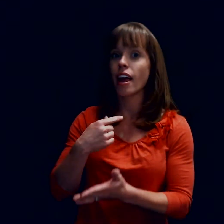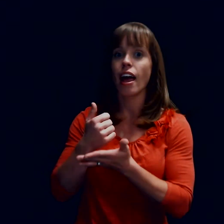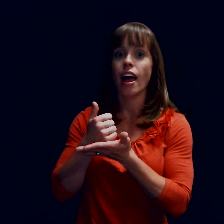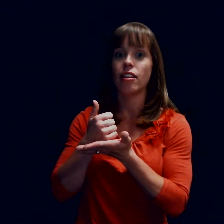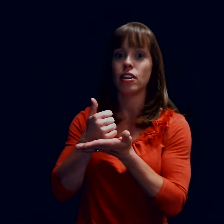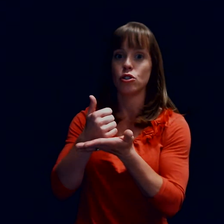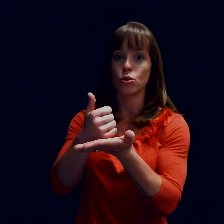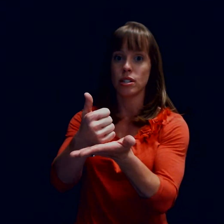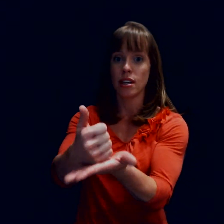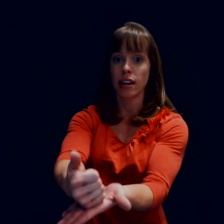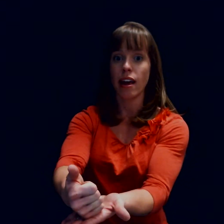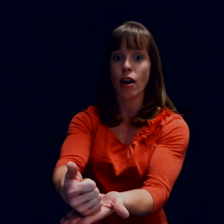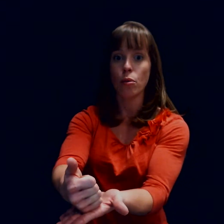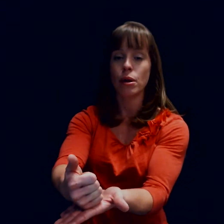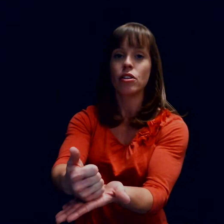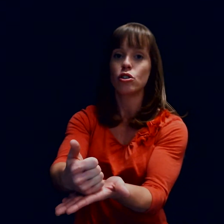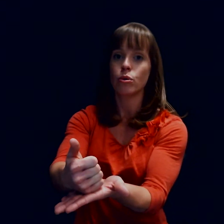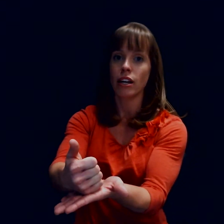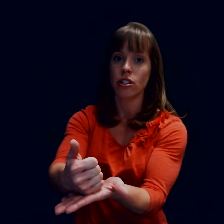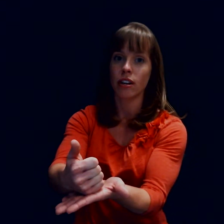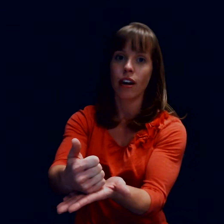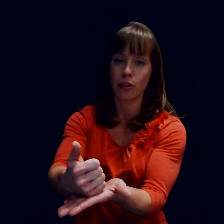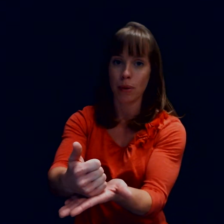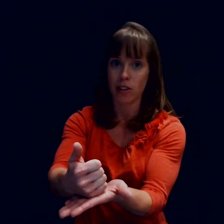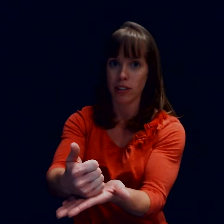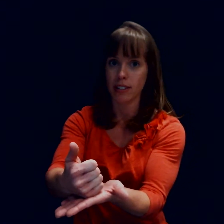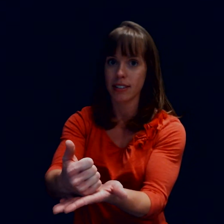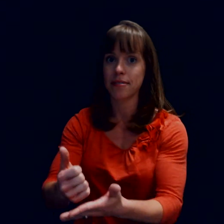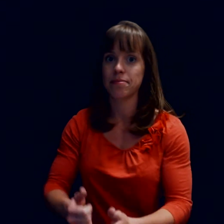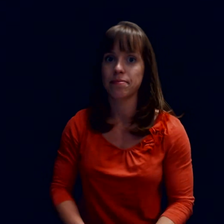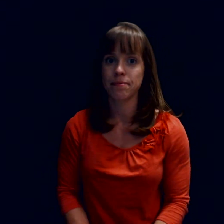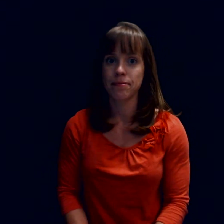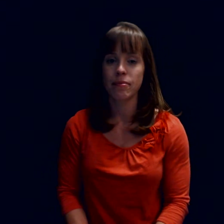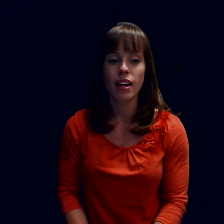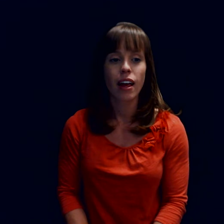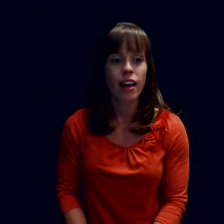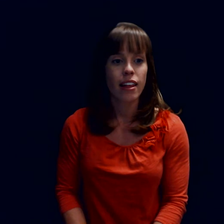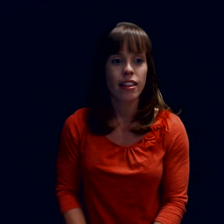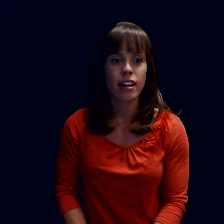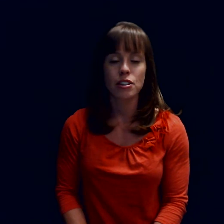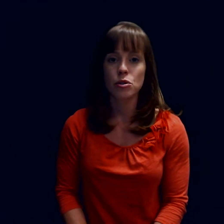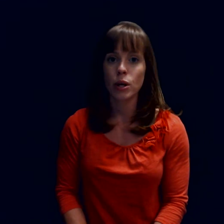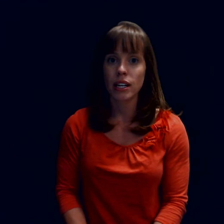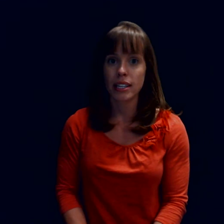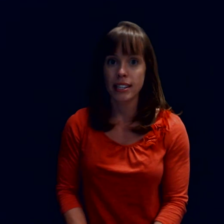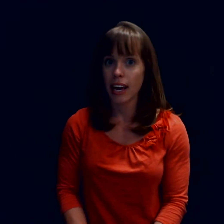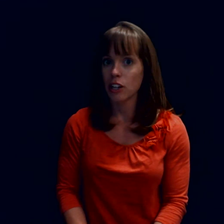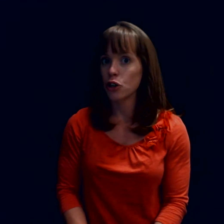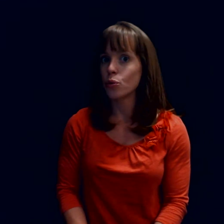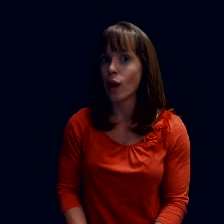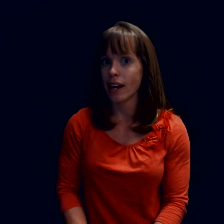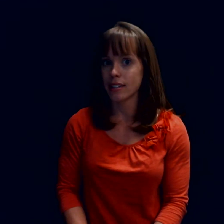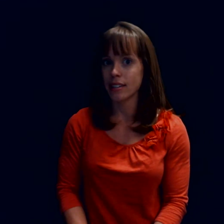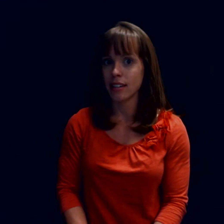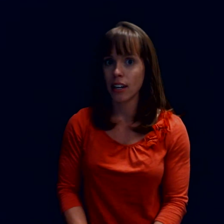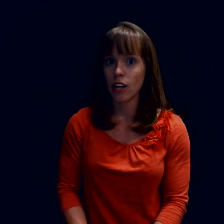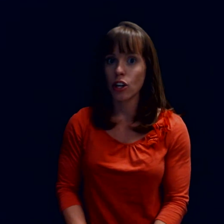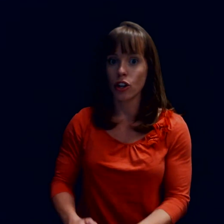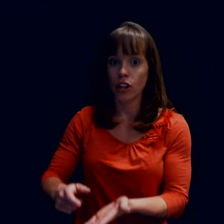and then do the sign help in the direction of your patient. The next one is, can you write? You're going